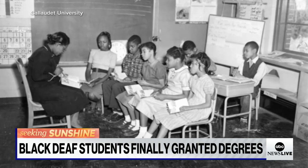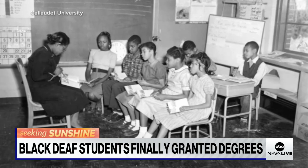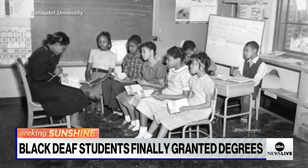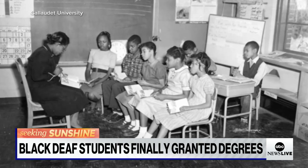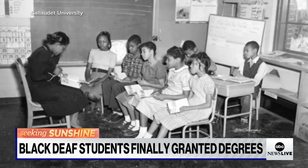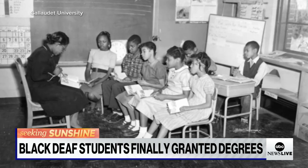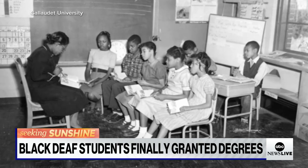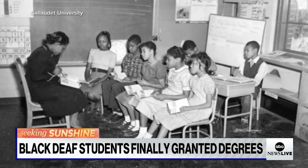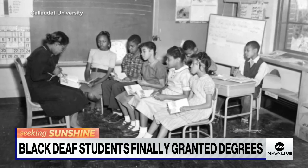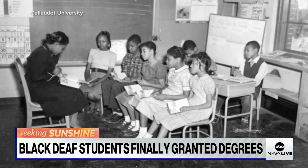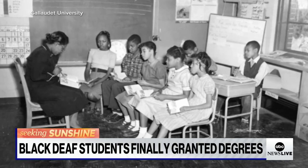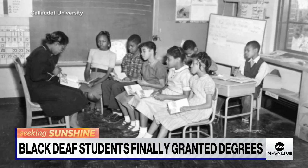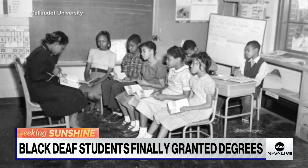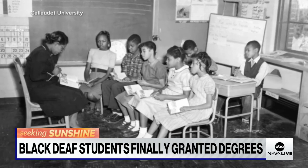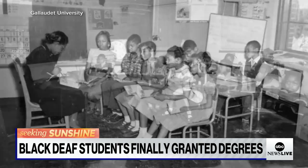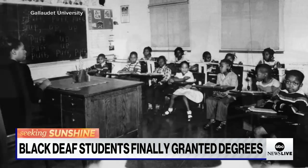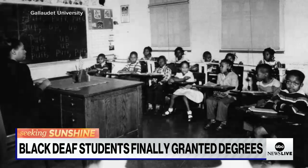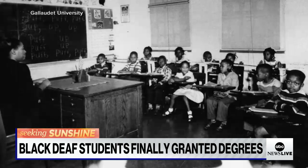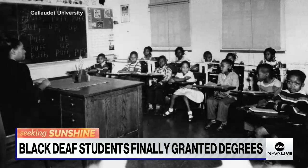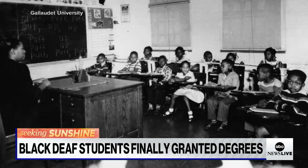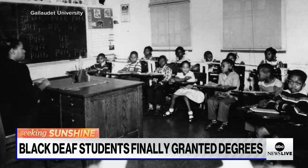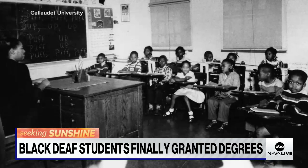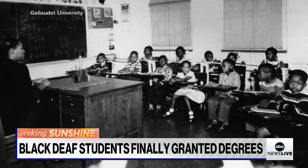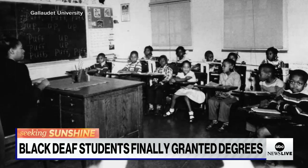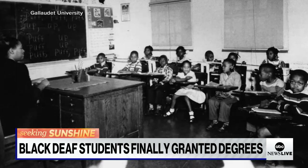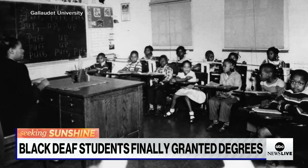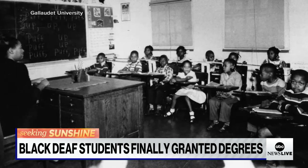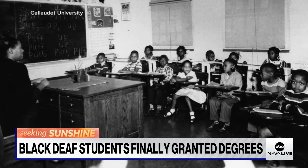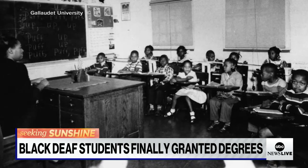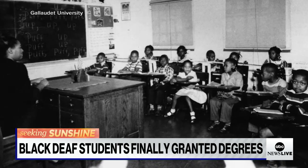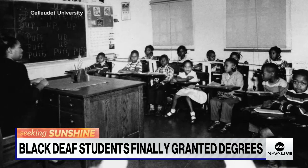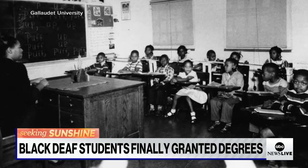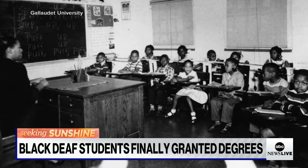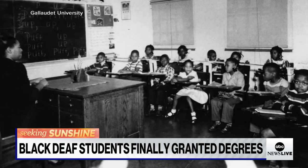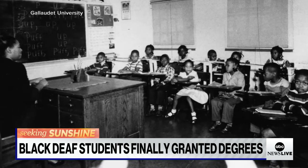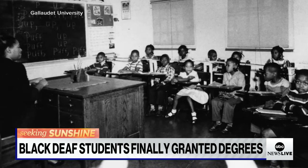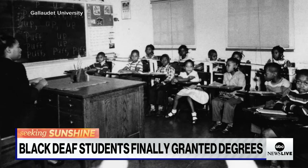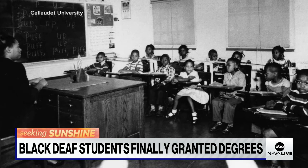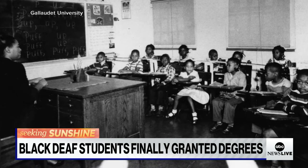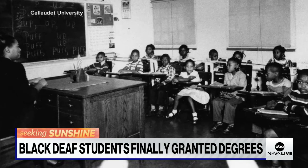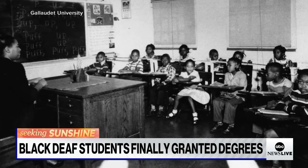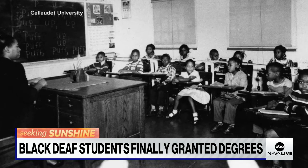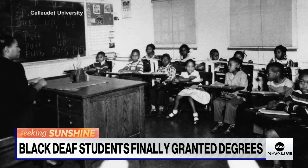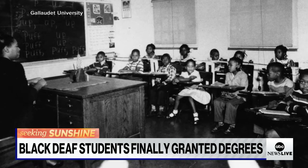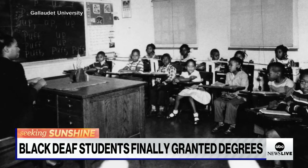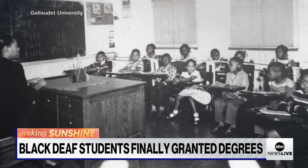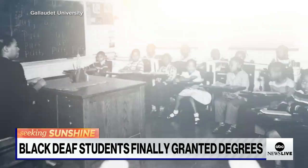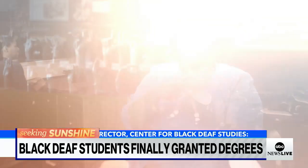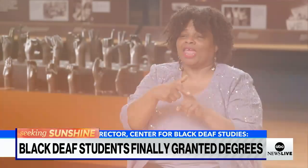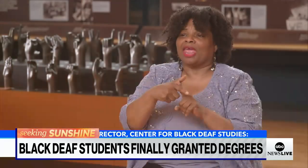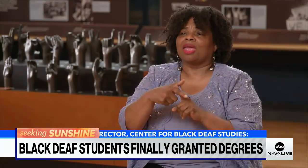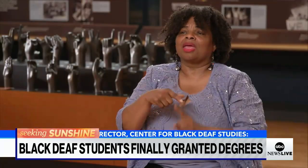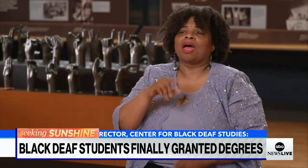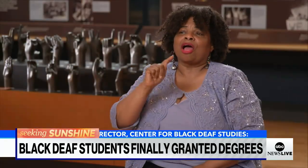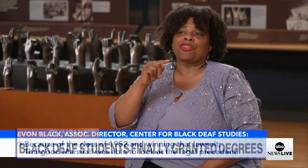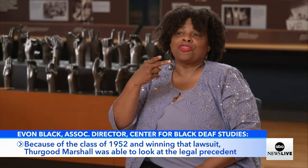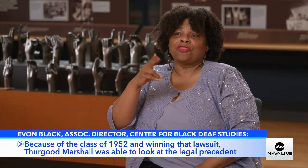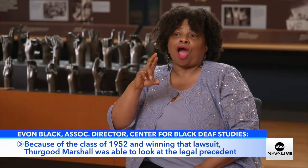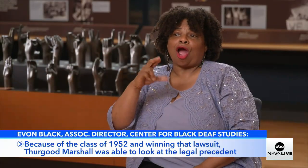she and the parents of five other black deaf children filed and won a class action lawsuit against the District of Columbia. Because of the class